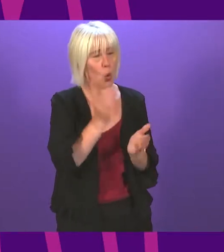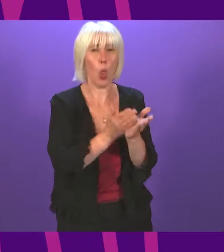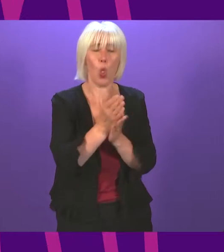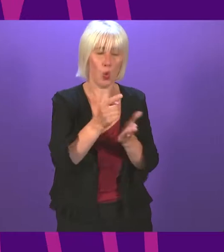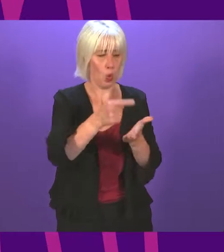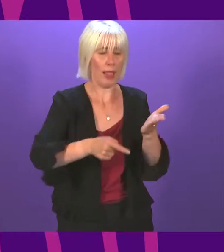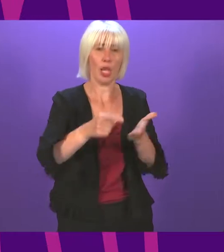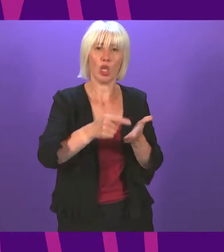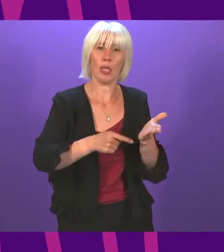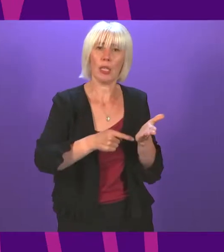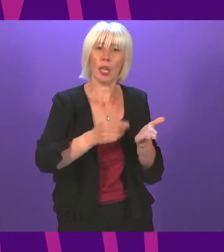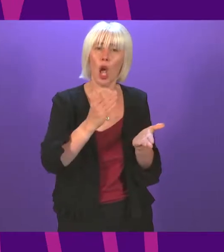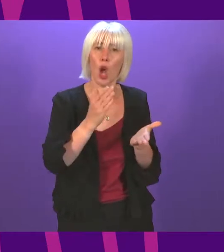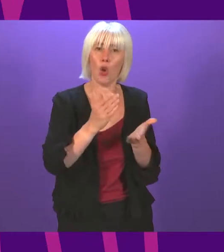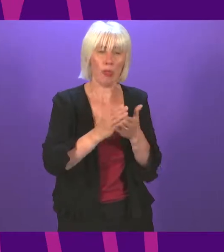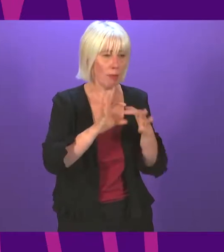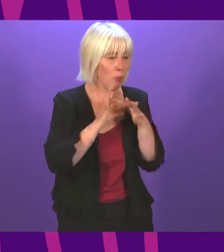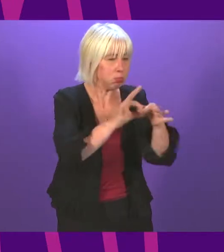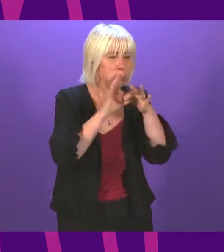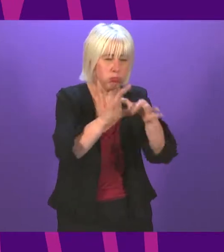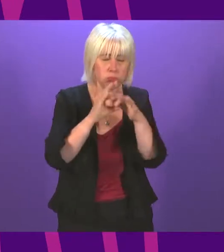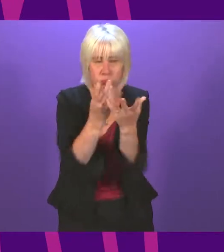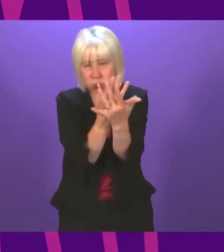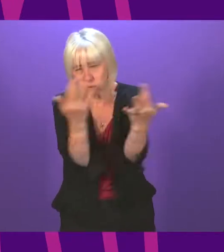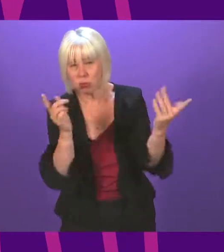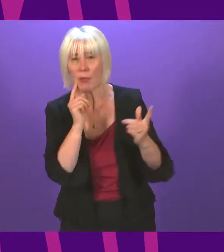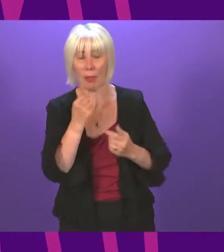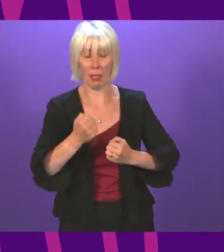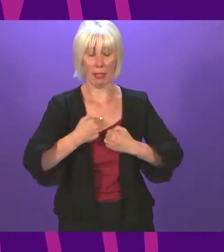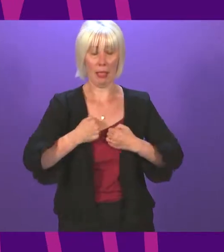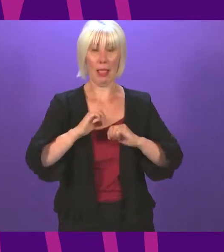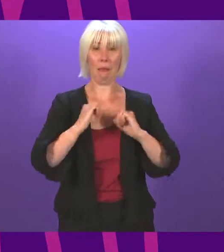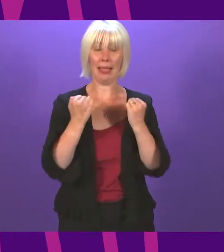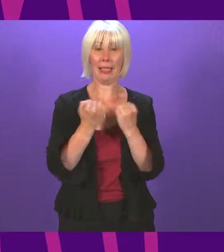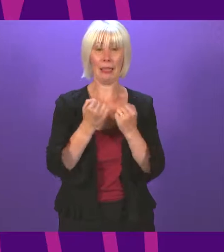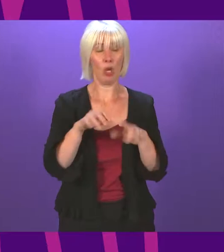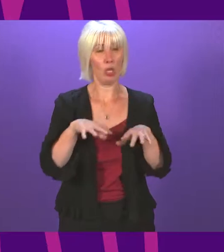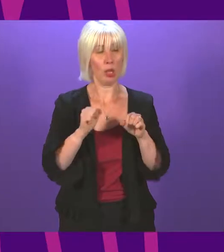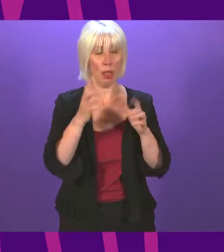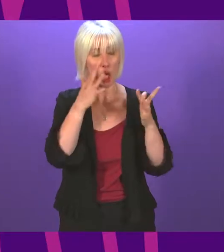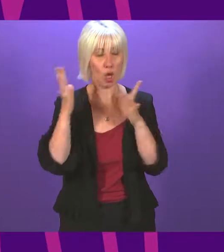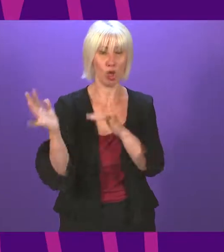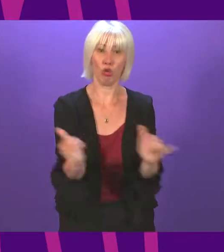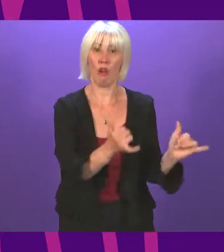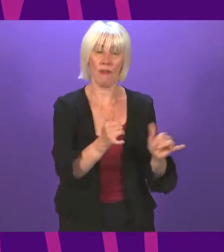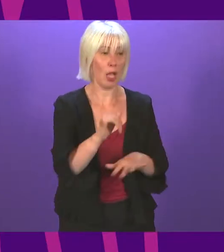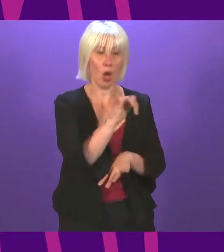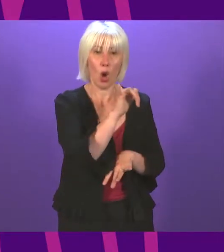period as well. It engages so many people. My team and I are actually currently working on a survey to find out what